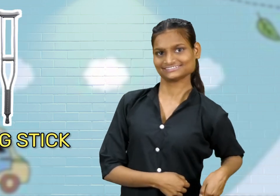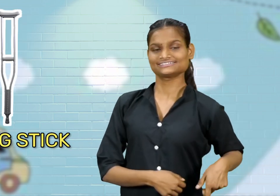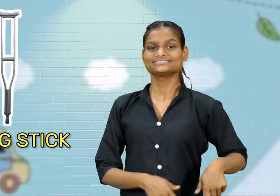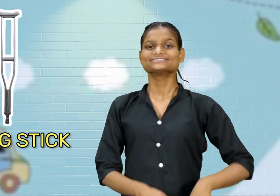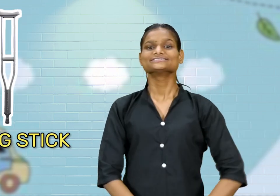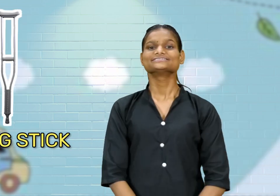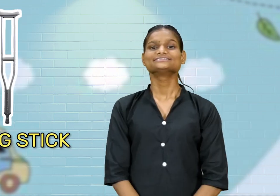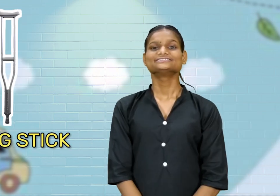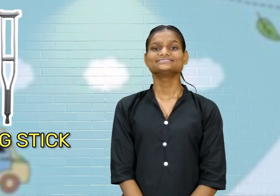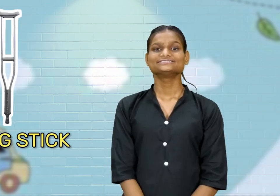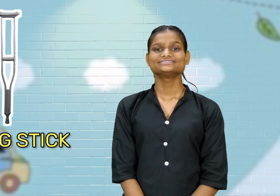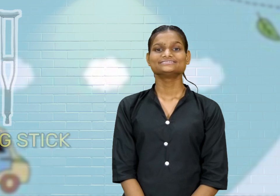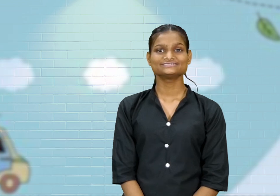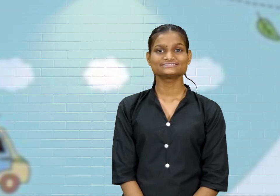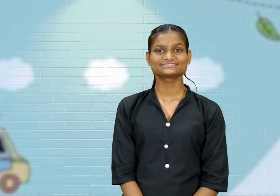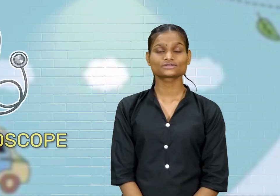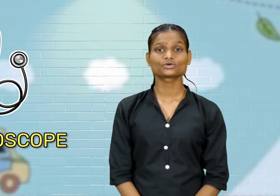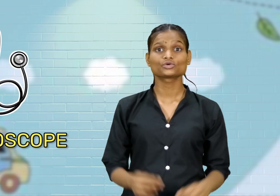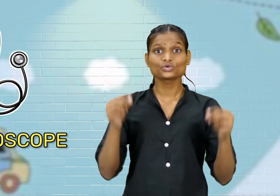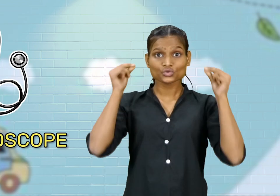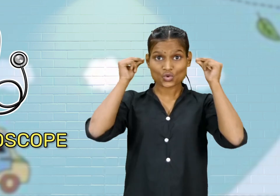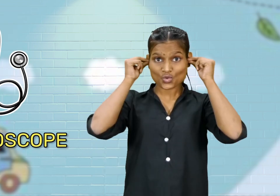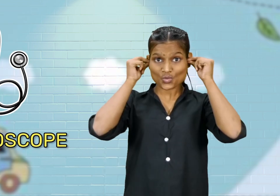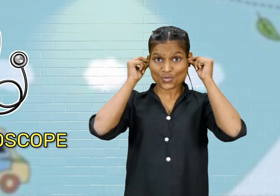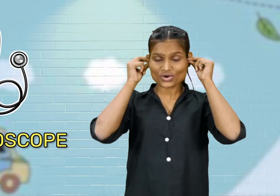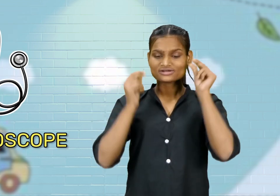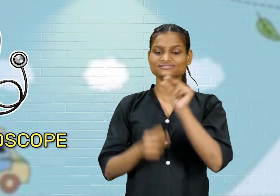stethoscope,